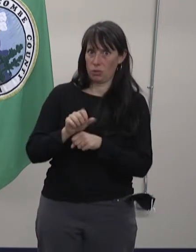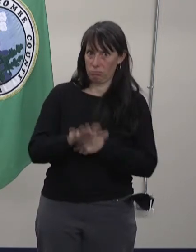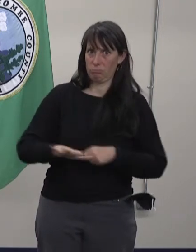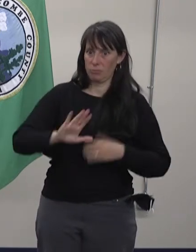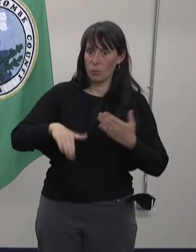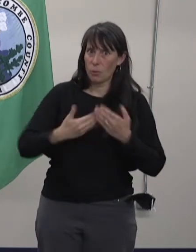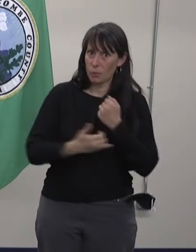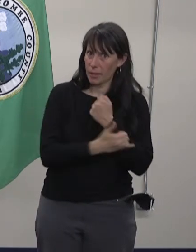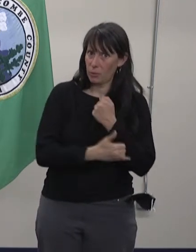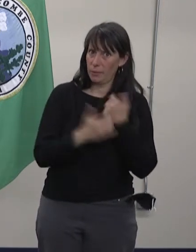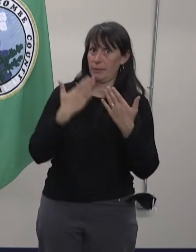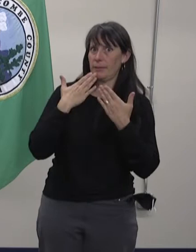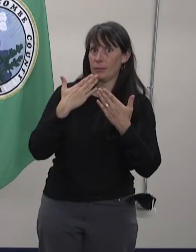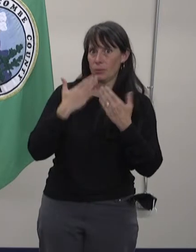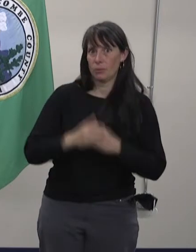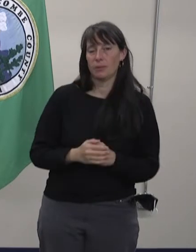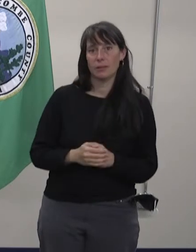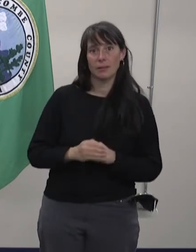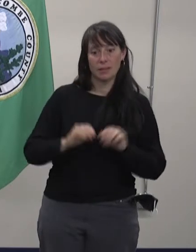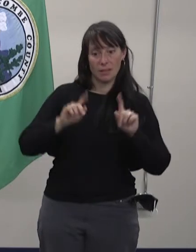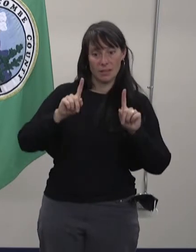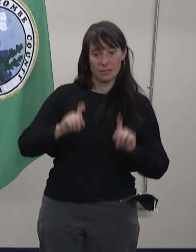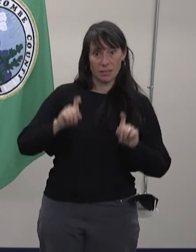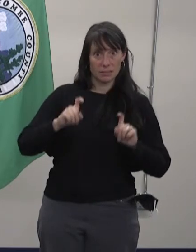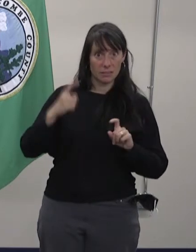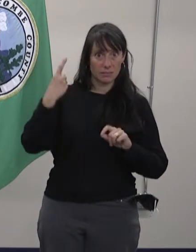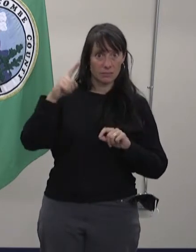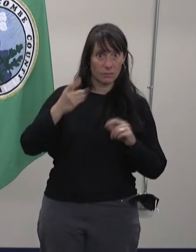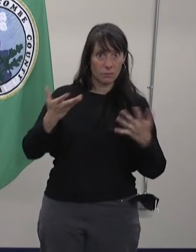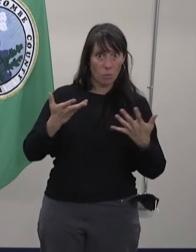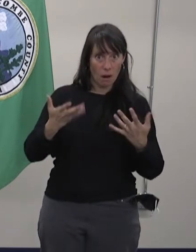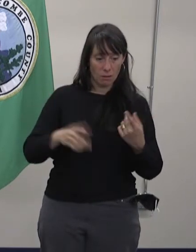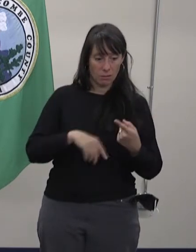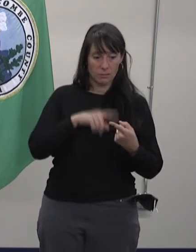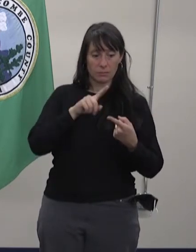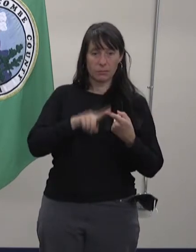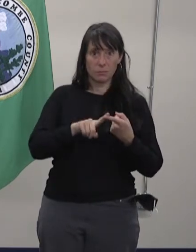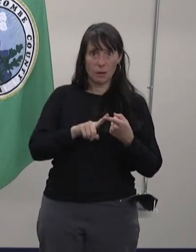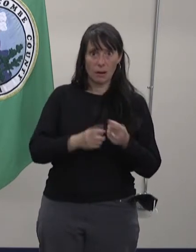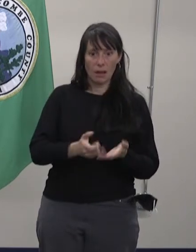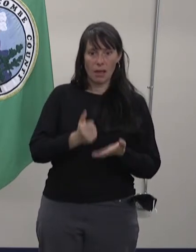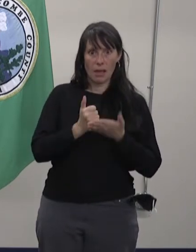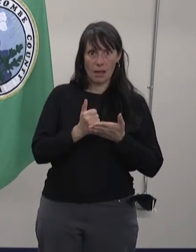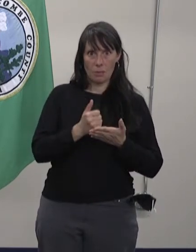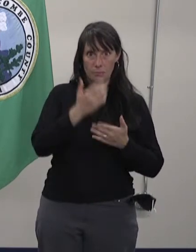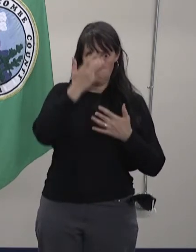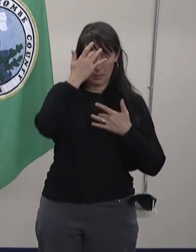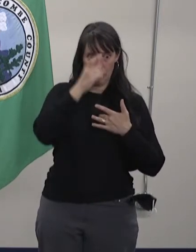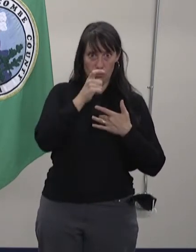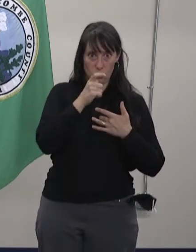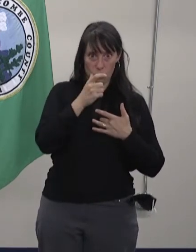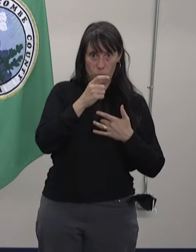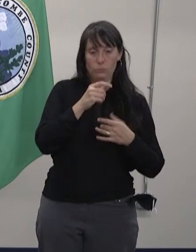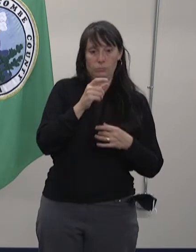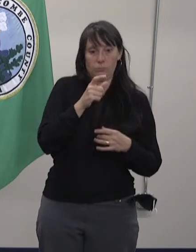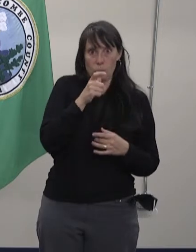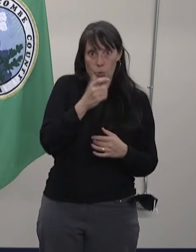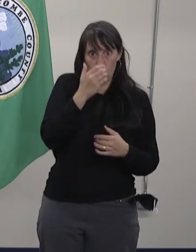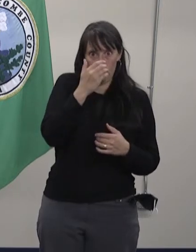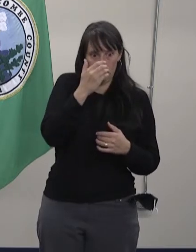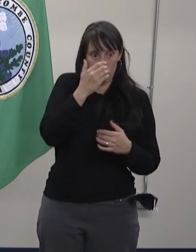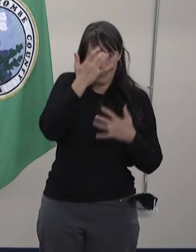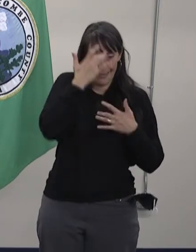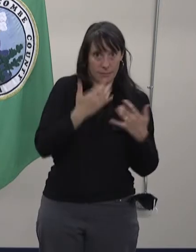Testing efforts help us not only identify those with active infection, but also helps us better understand the level of